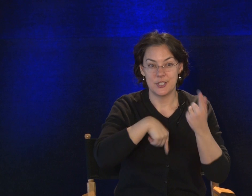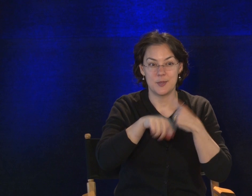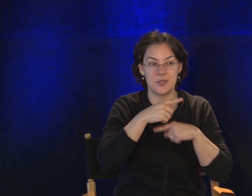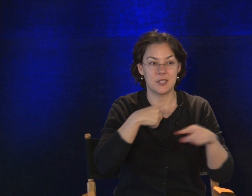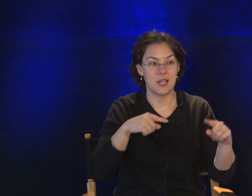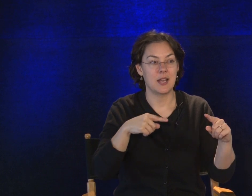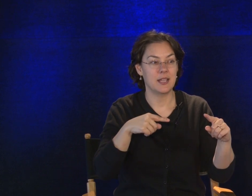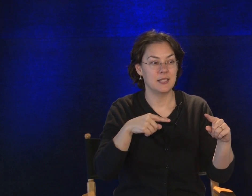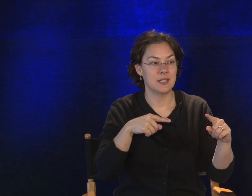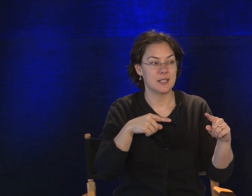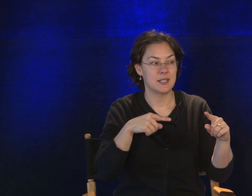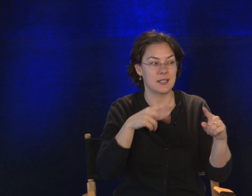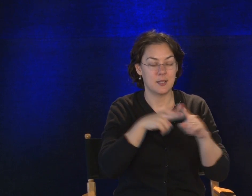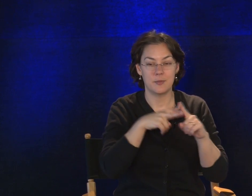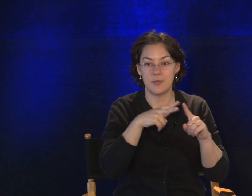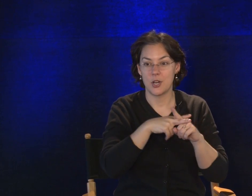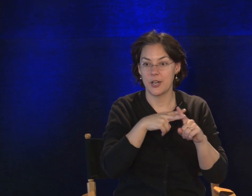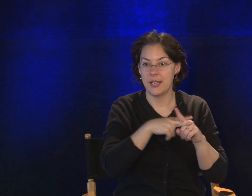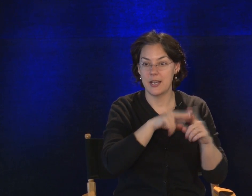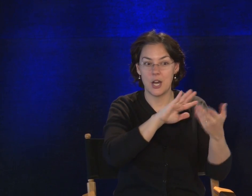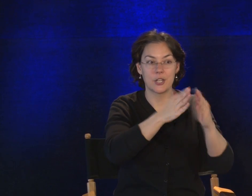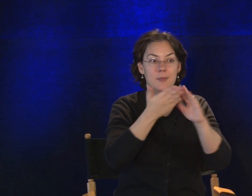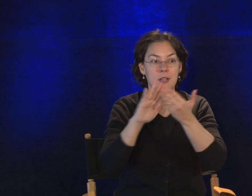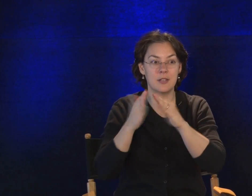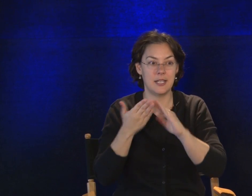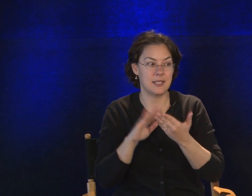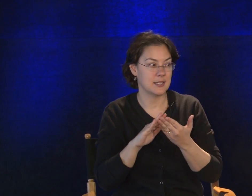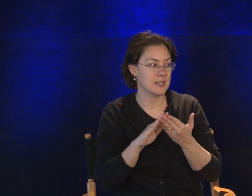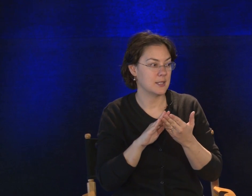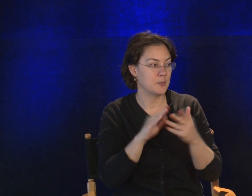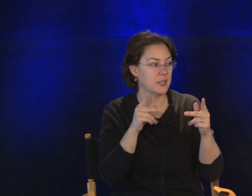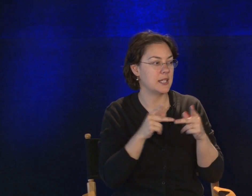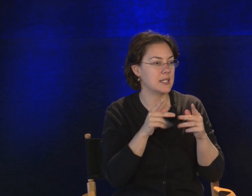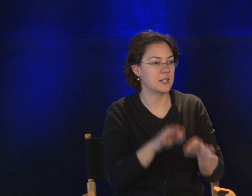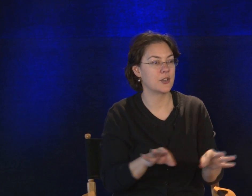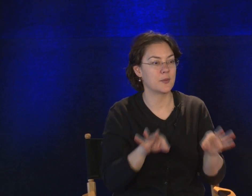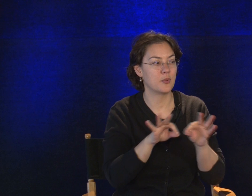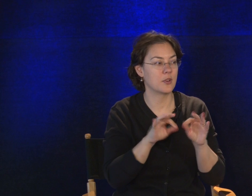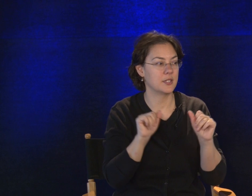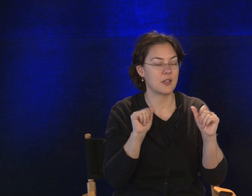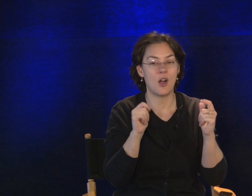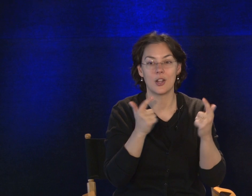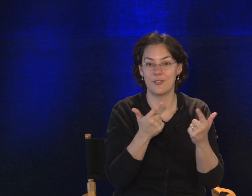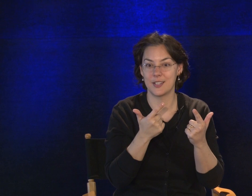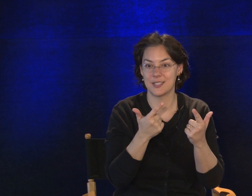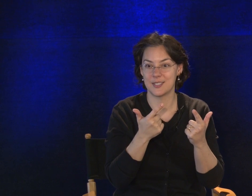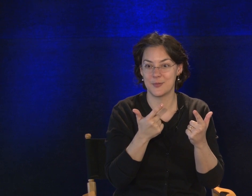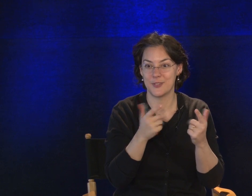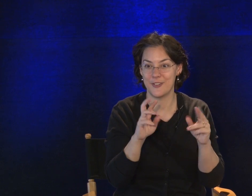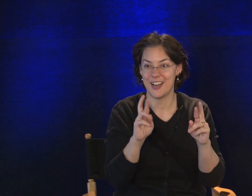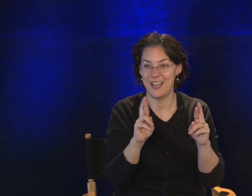some signs that are in our communities. Places that are important to all of us. You ready?